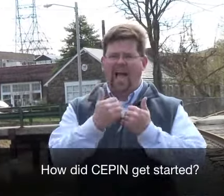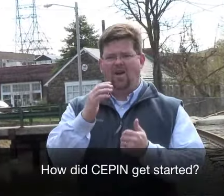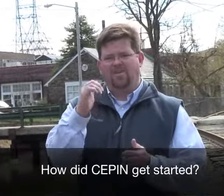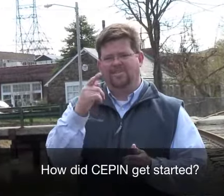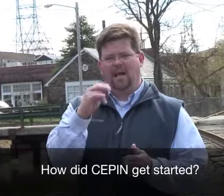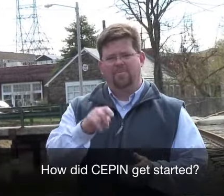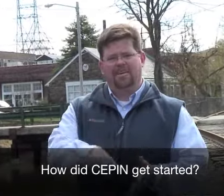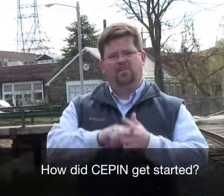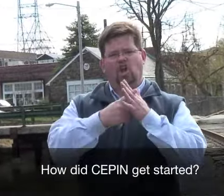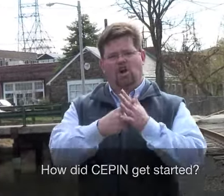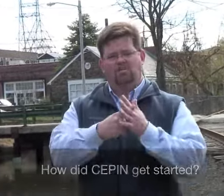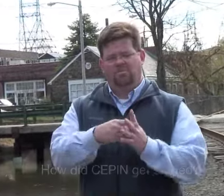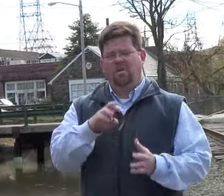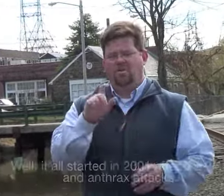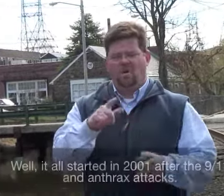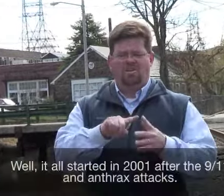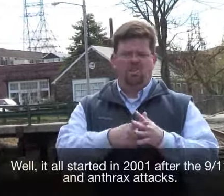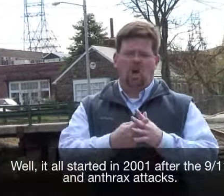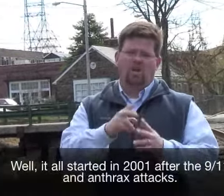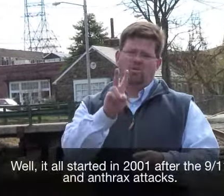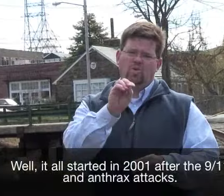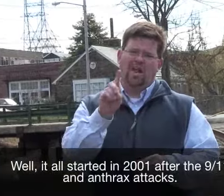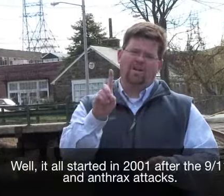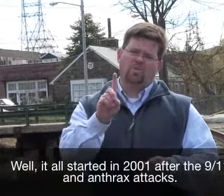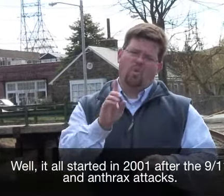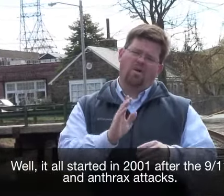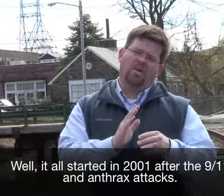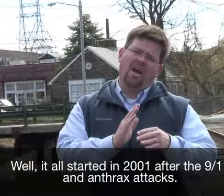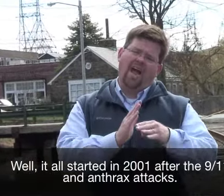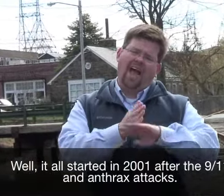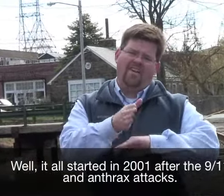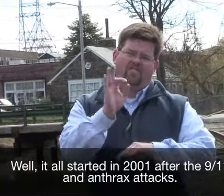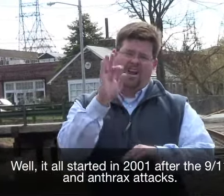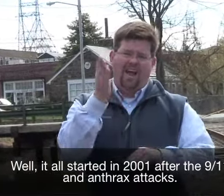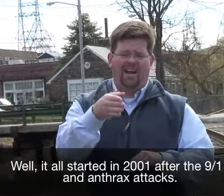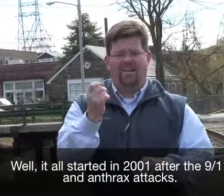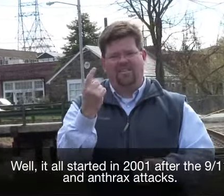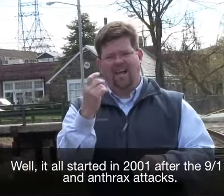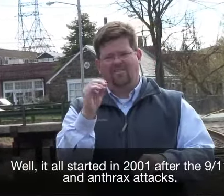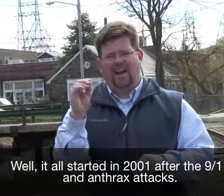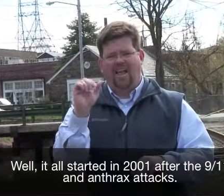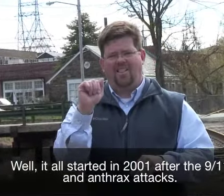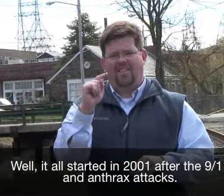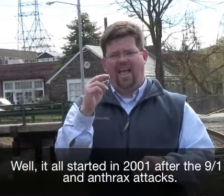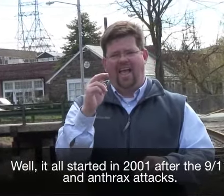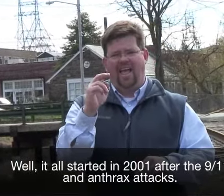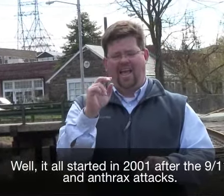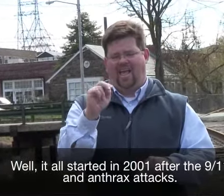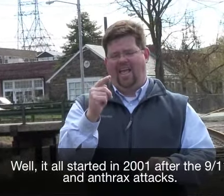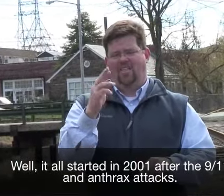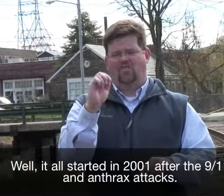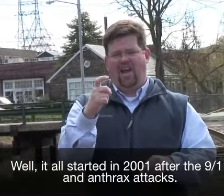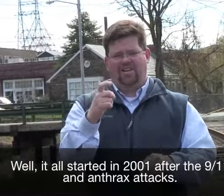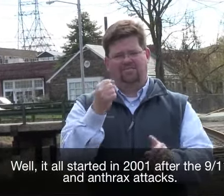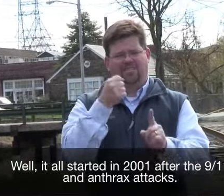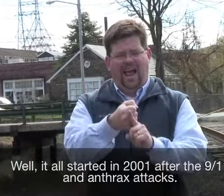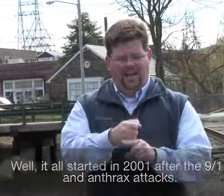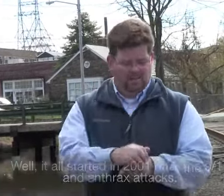How does SEPN get started? Well, it all started in 2001 after 9-11 and the anthrax attacks.